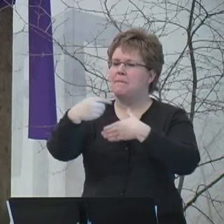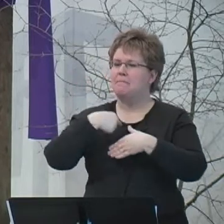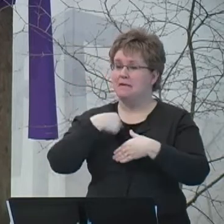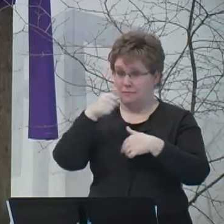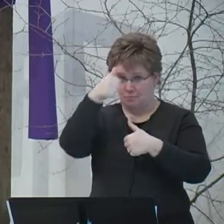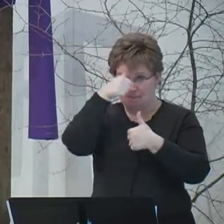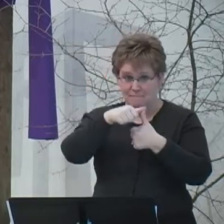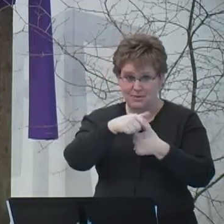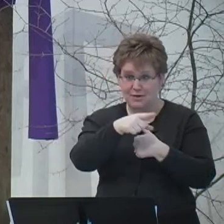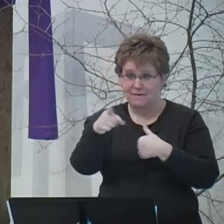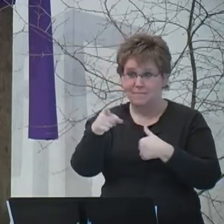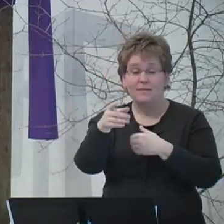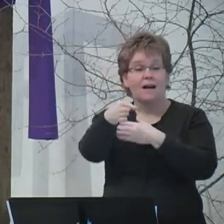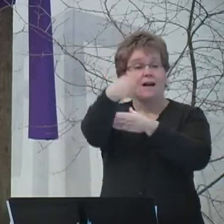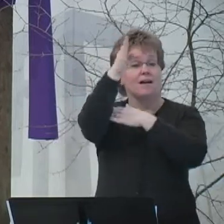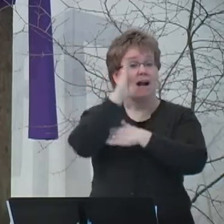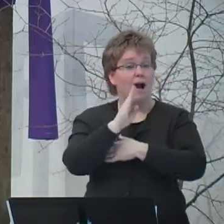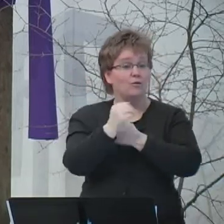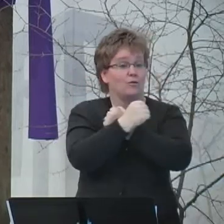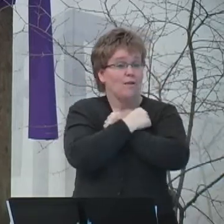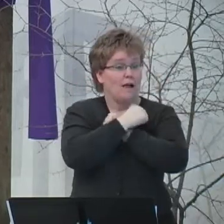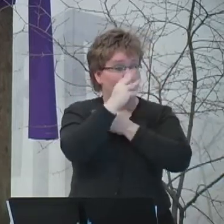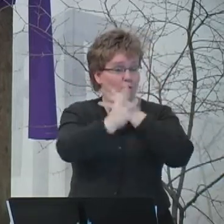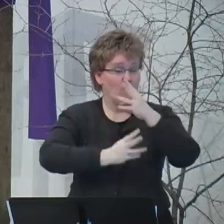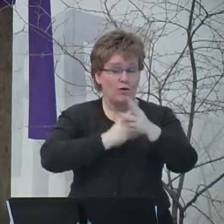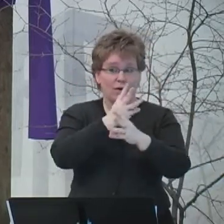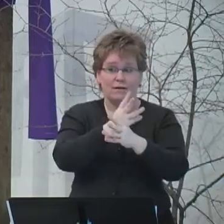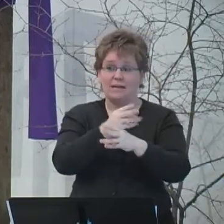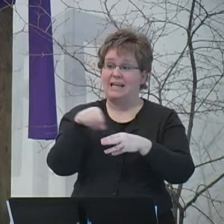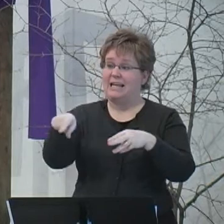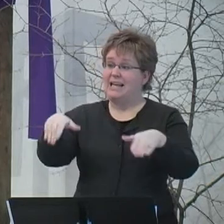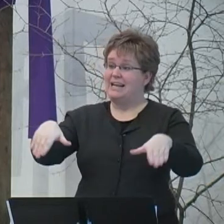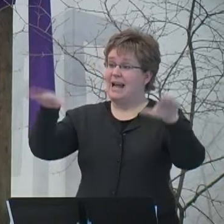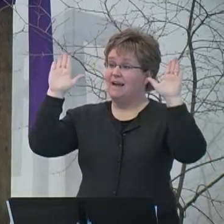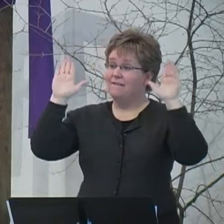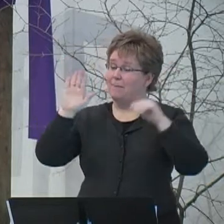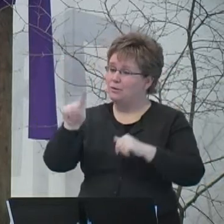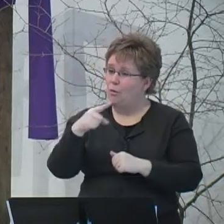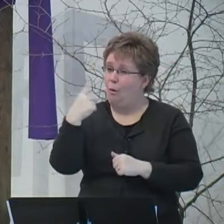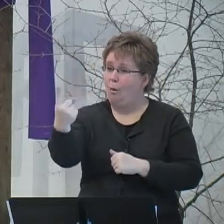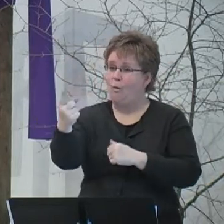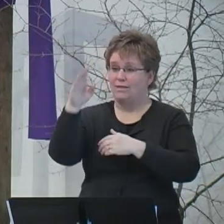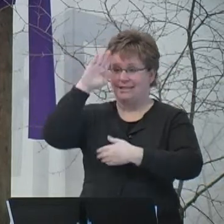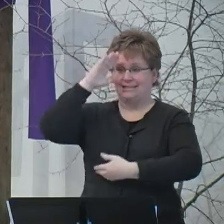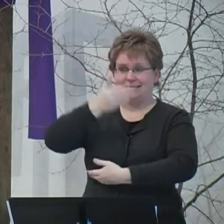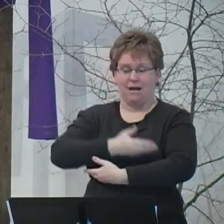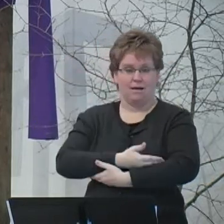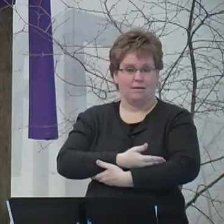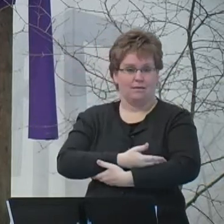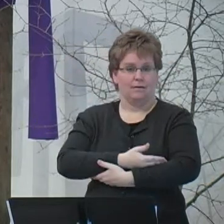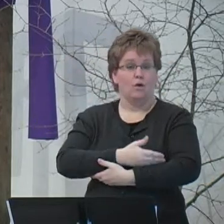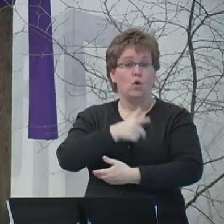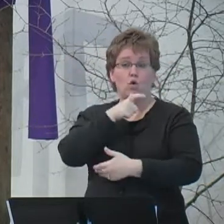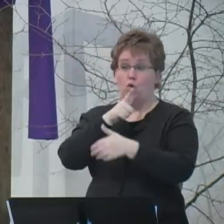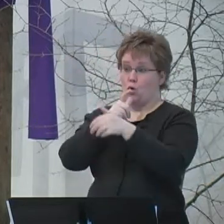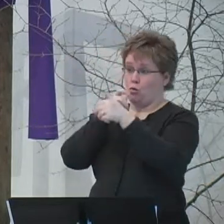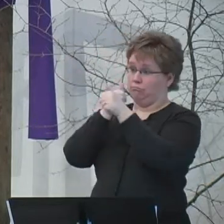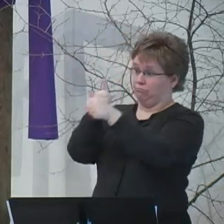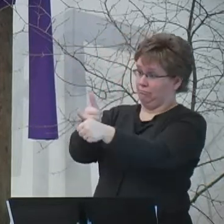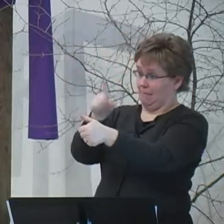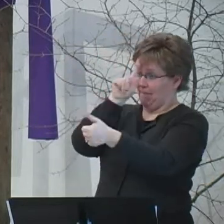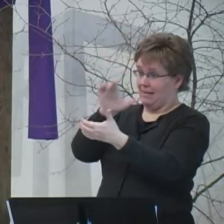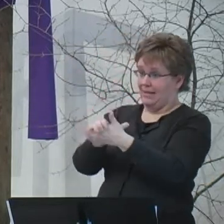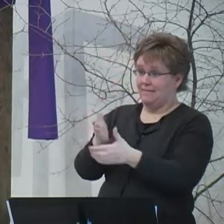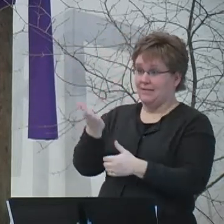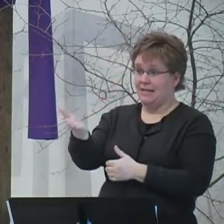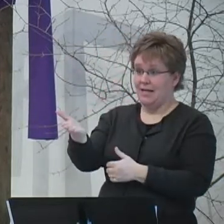memory. For God so loved the world that he gave his only Son, so that whoever believes in him